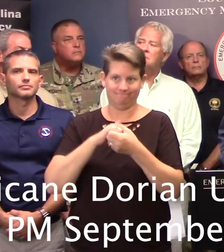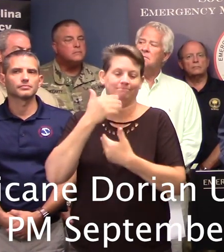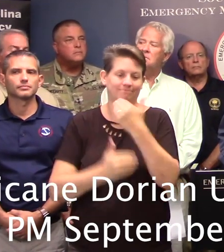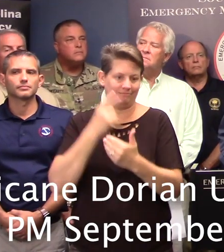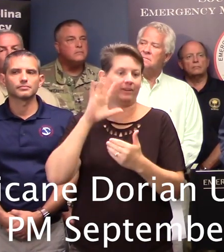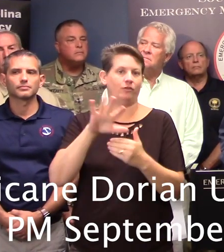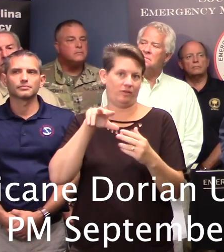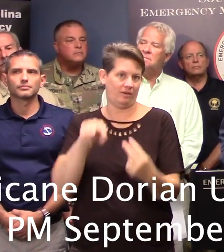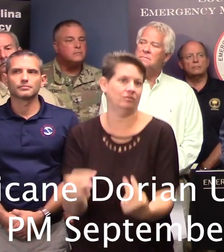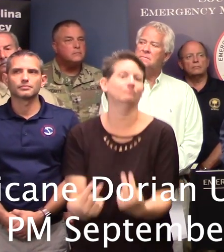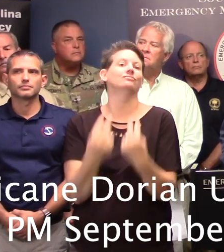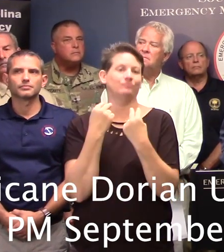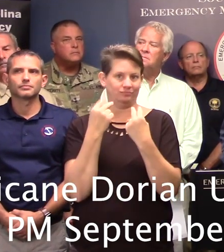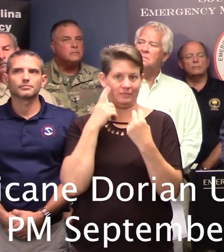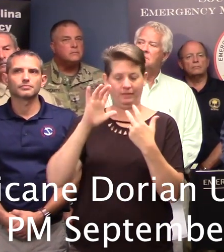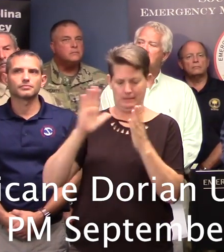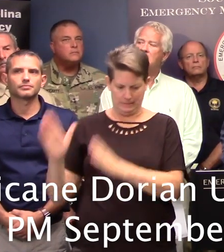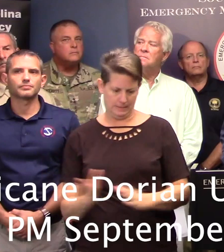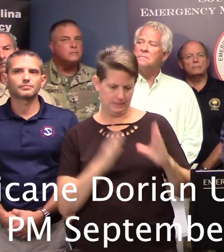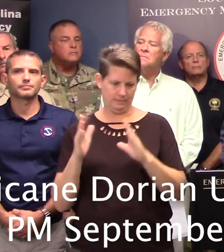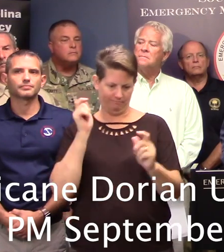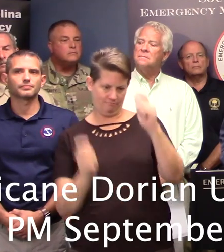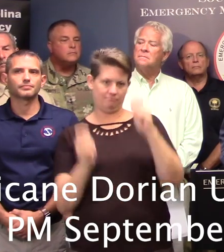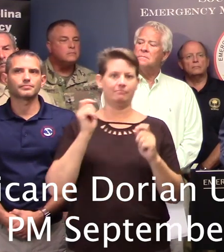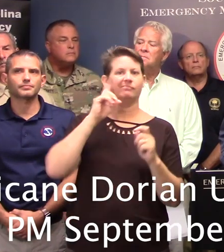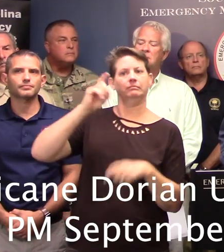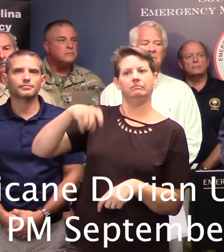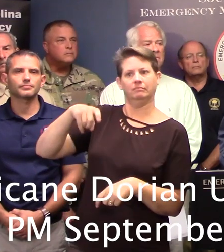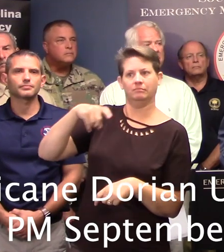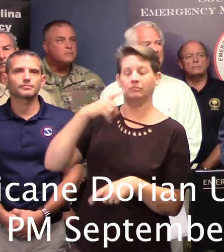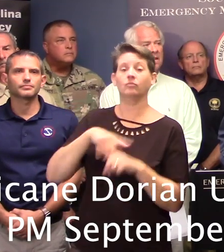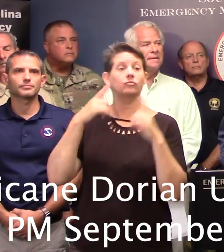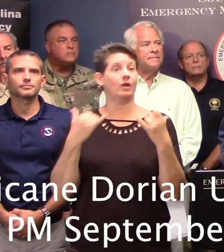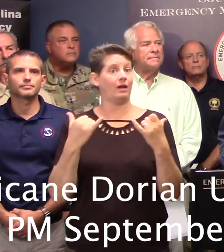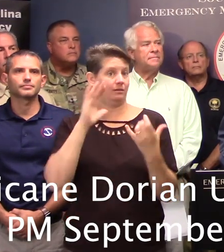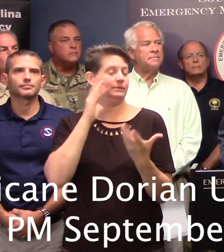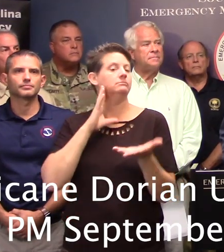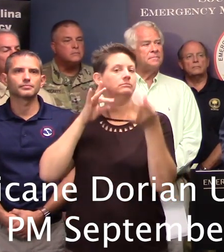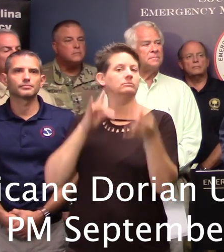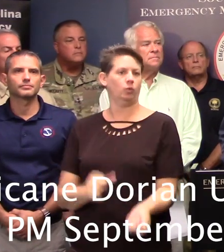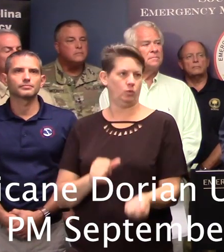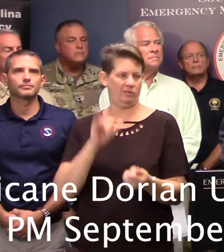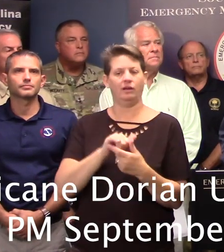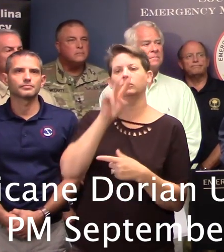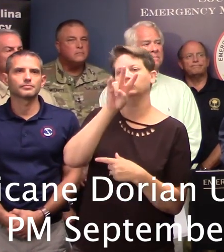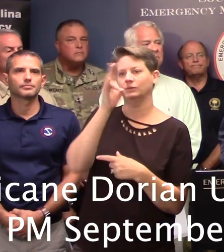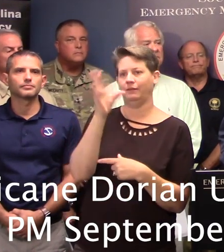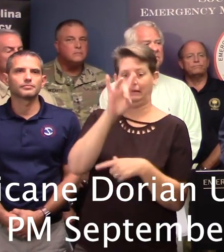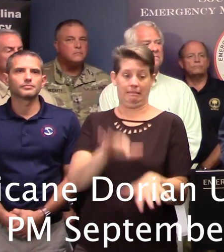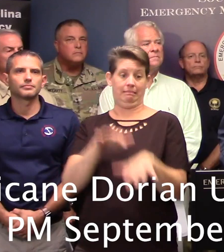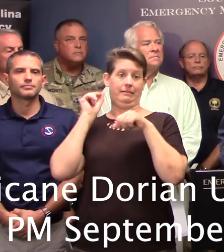there, and are adjusting their arrangement as traffic dictates. The right now is running smoothly on 278 leaving